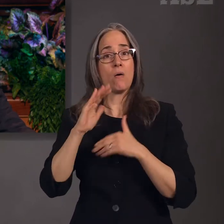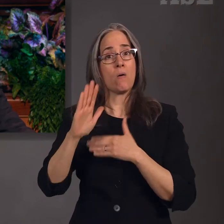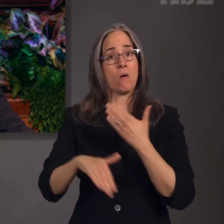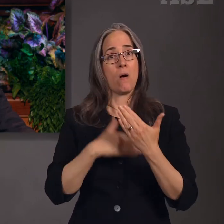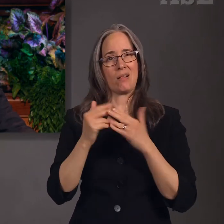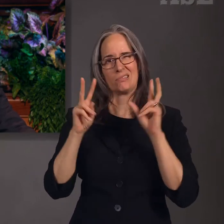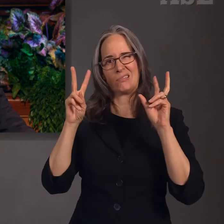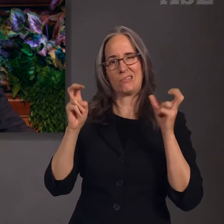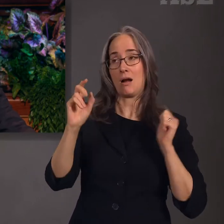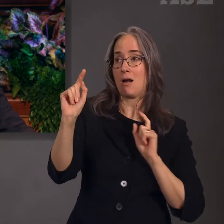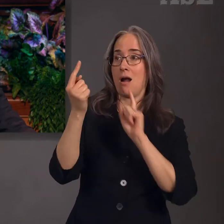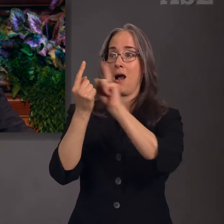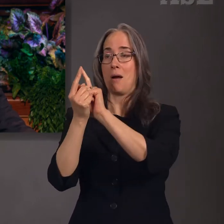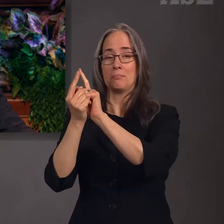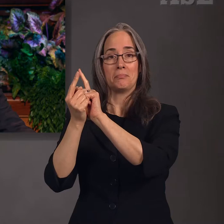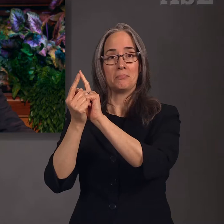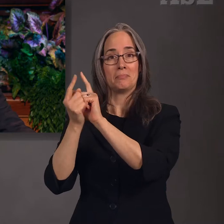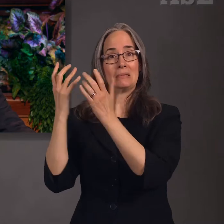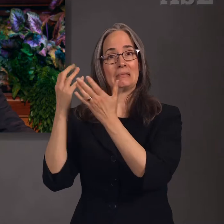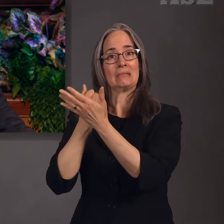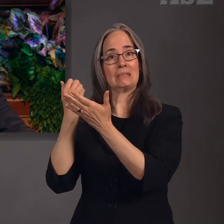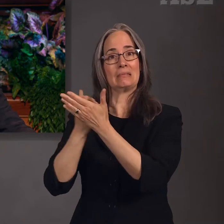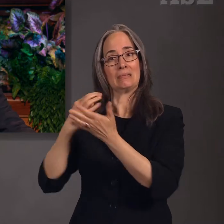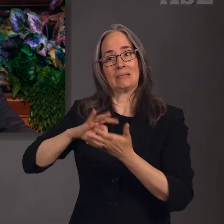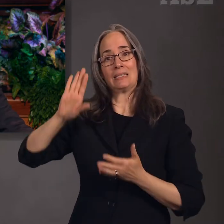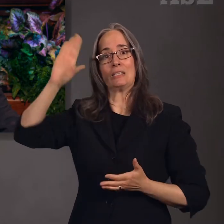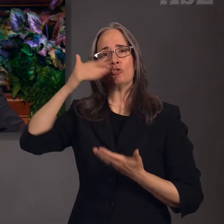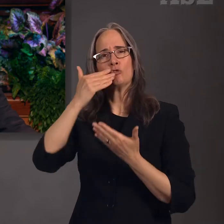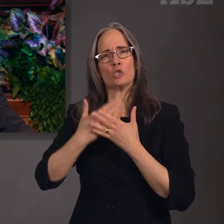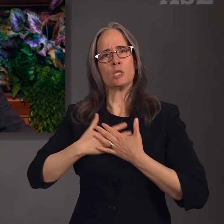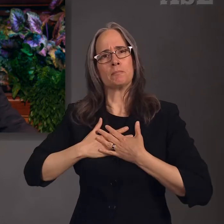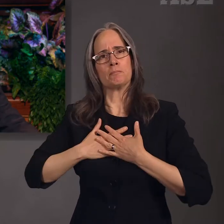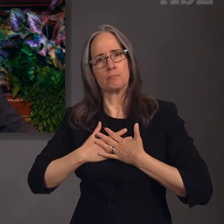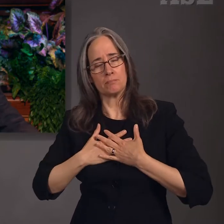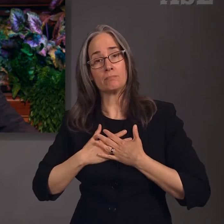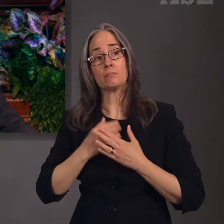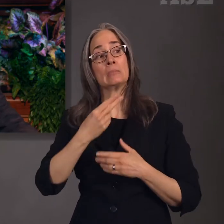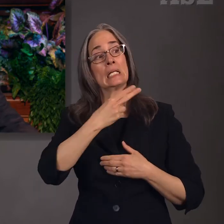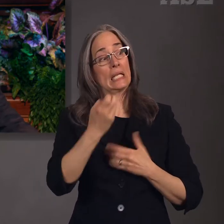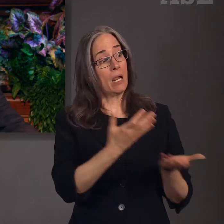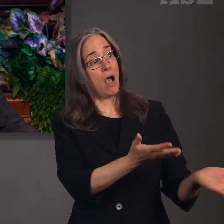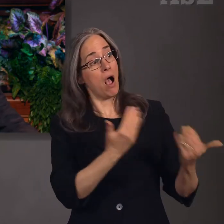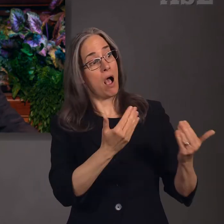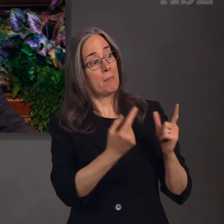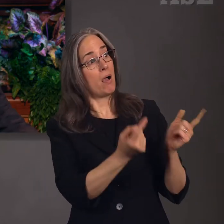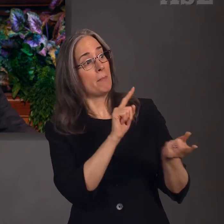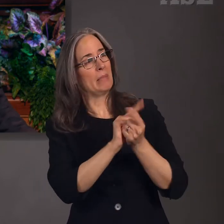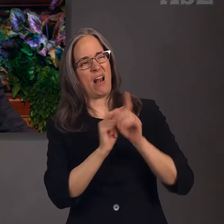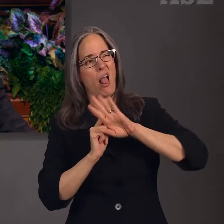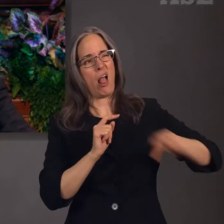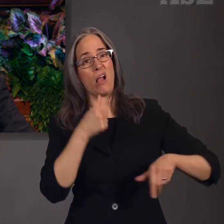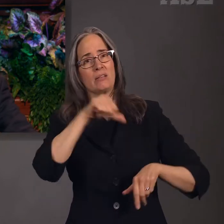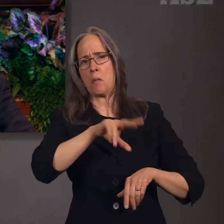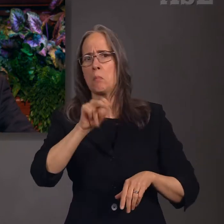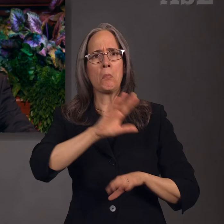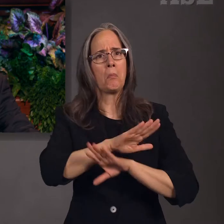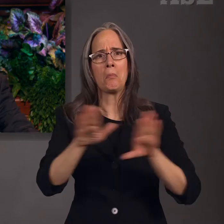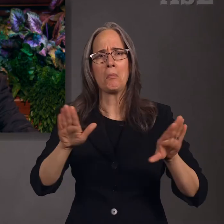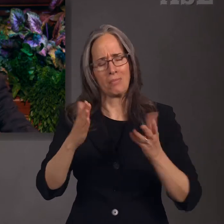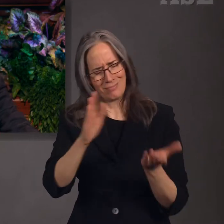His goodness, and He denied none that come unto Him. Our gospel learning and teaching